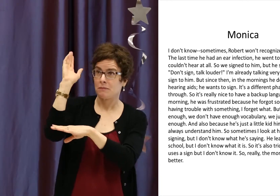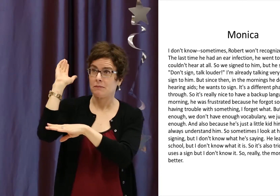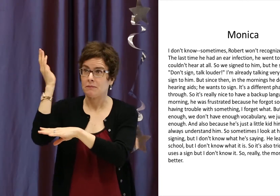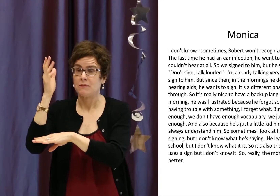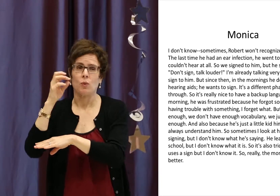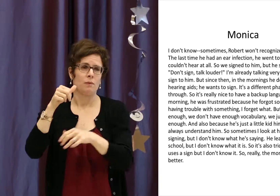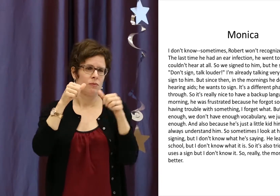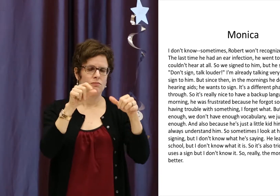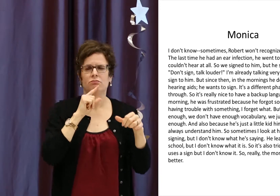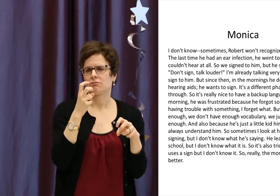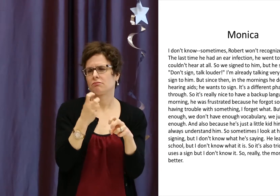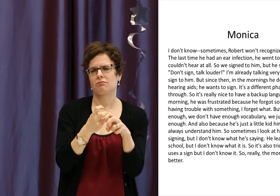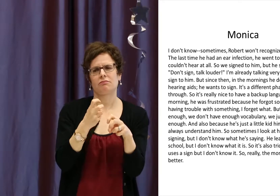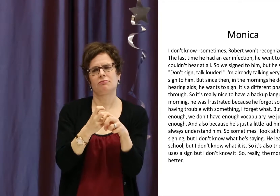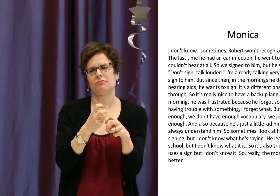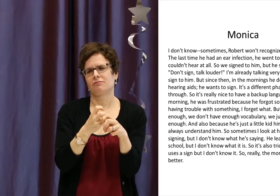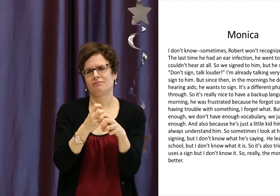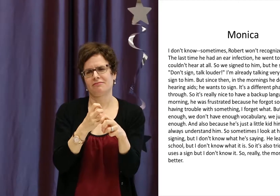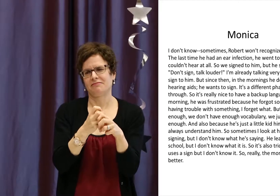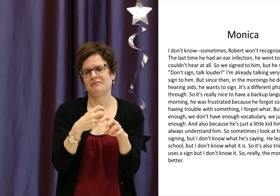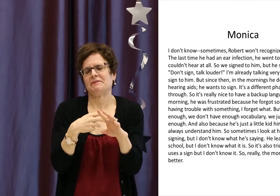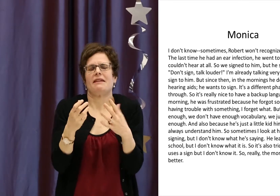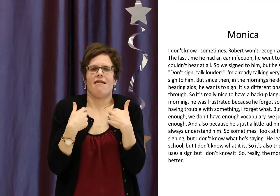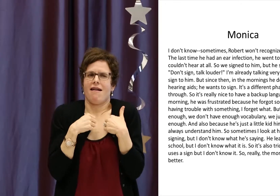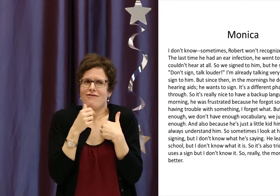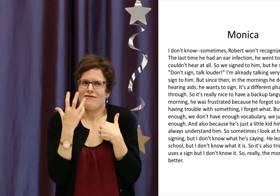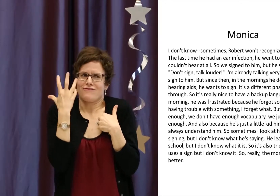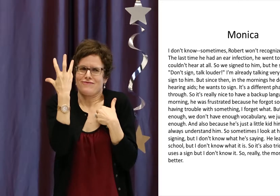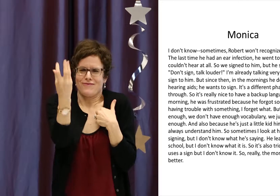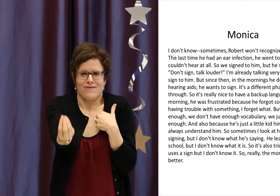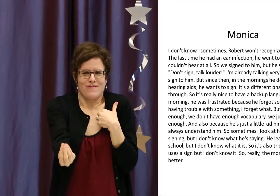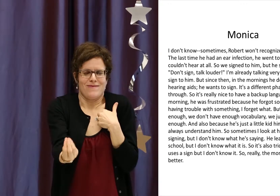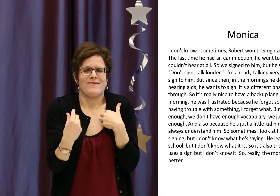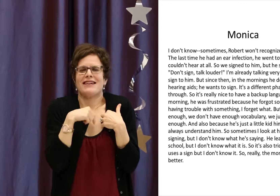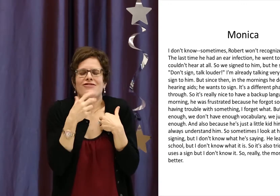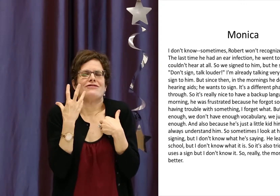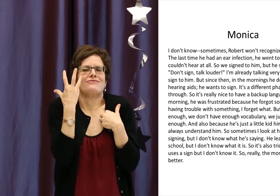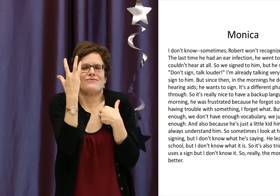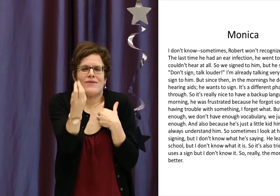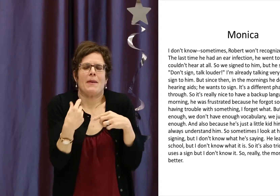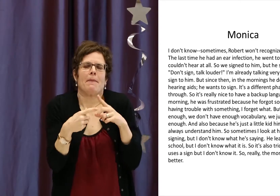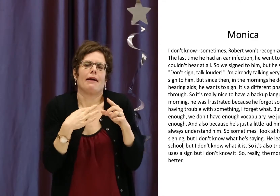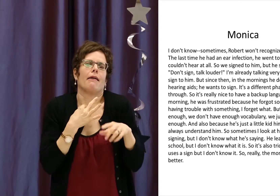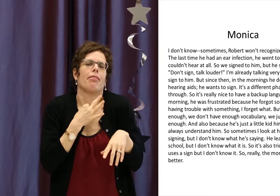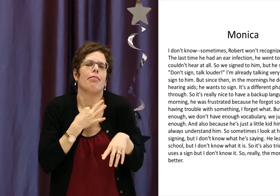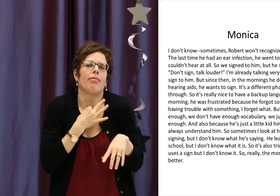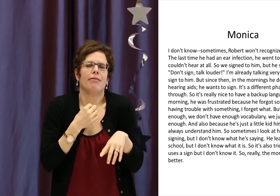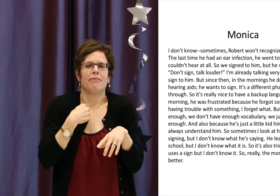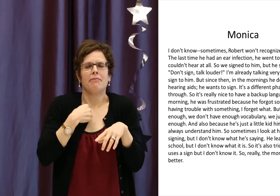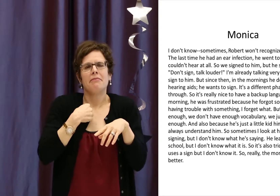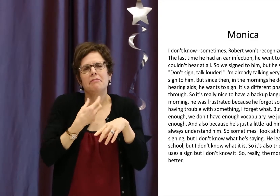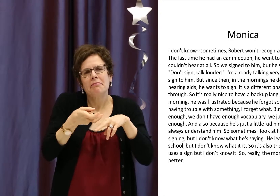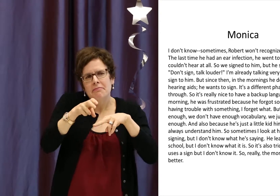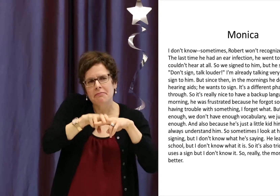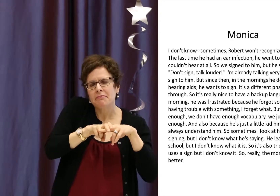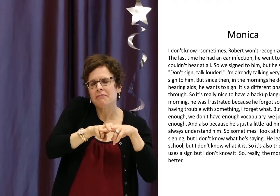If you'd like to be, it's quite difficult to be accepted to present at that conference, even for a poster session. I wasn't able to attend,